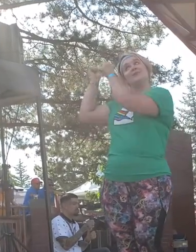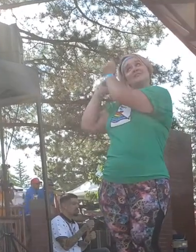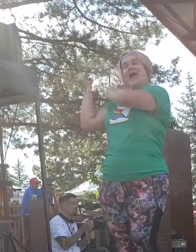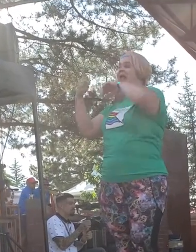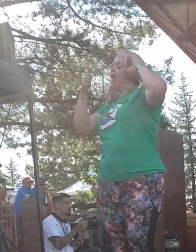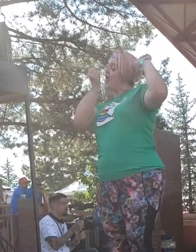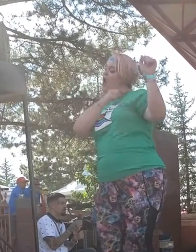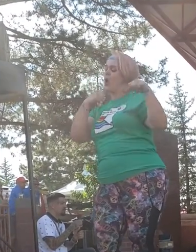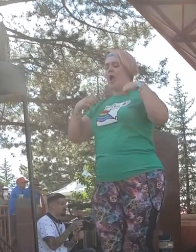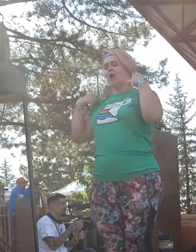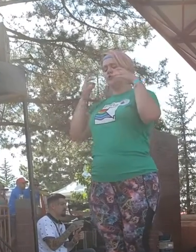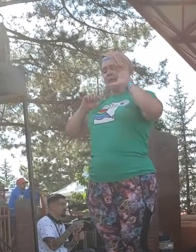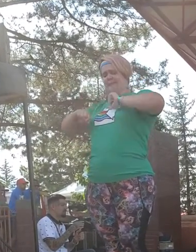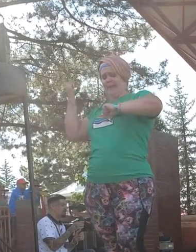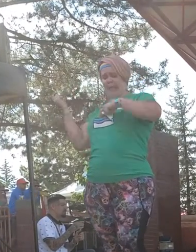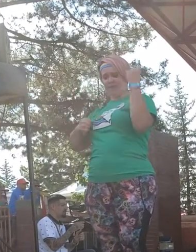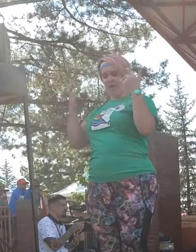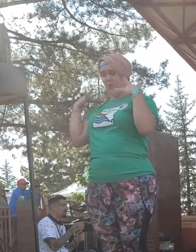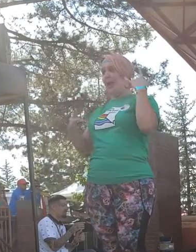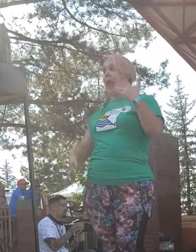dress up here, I'm dressy everywhere